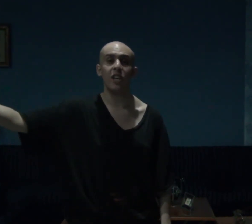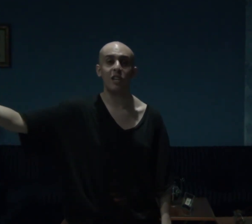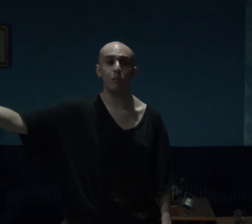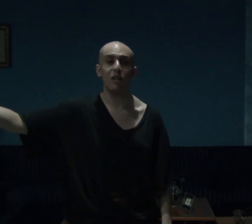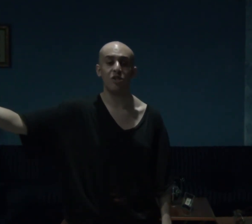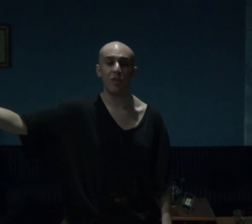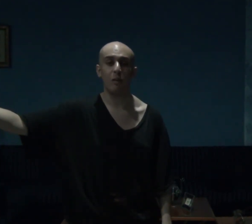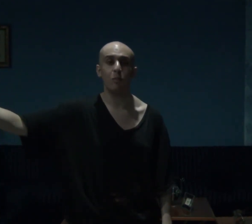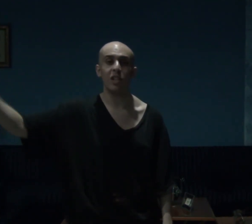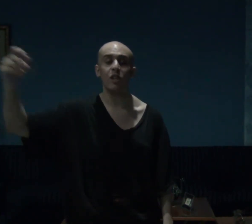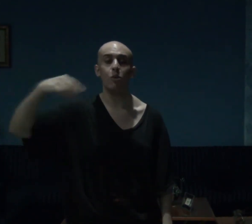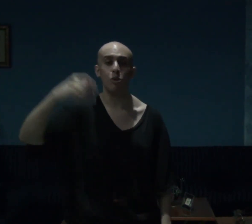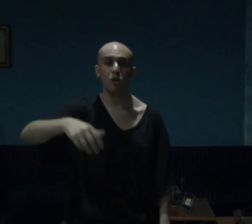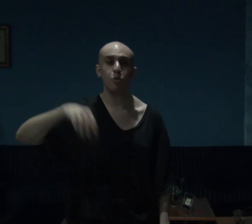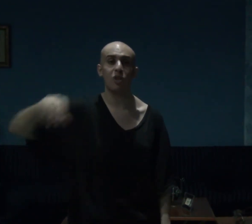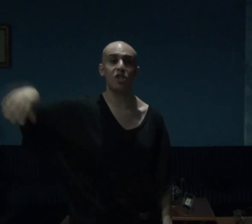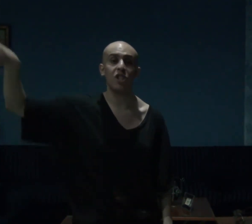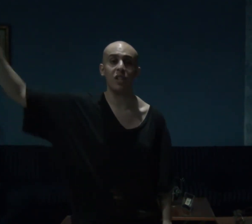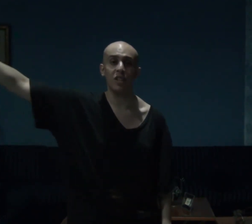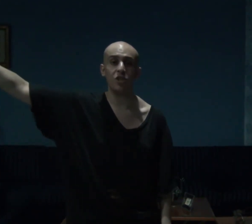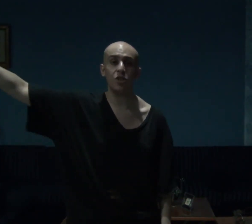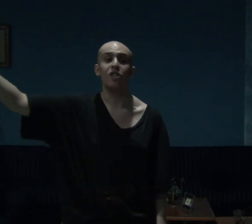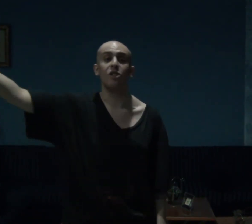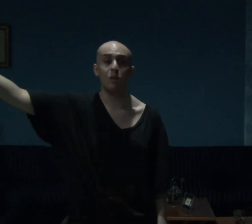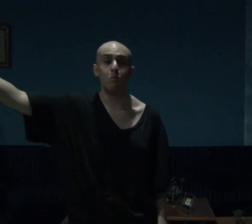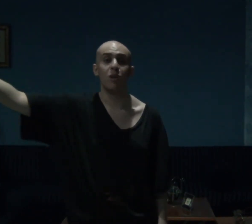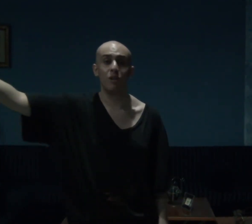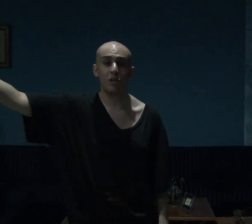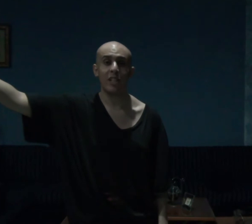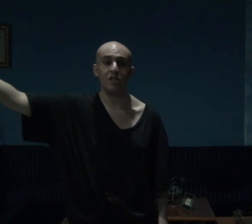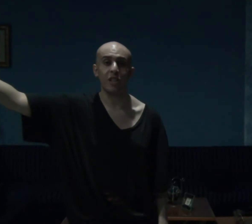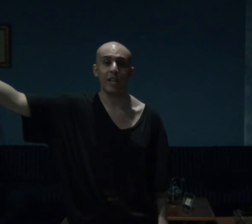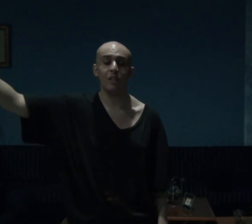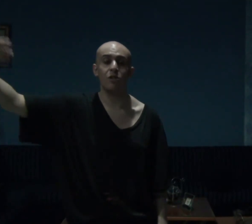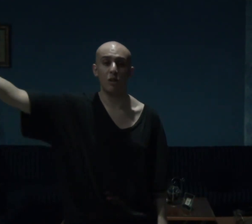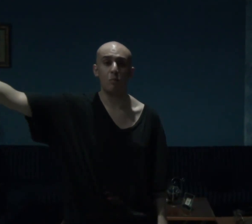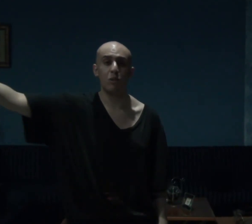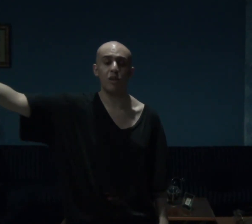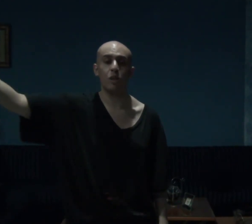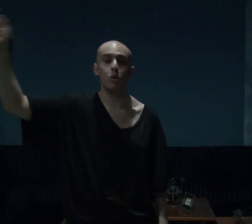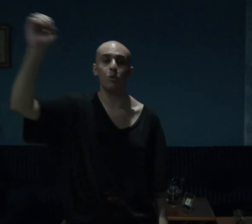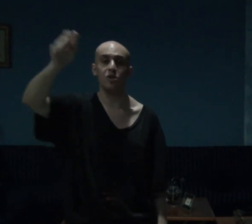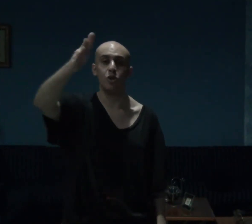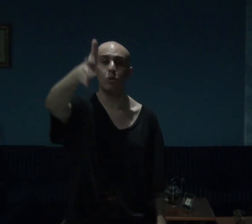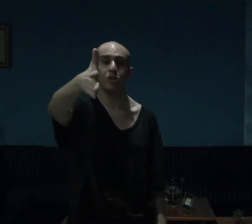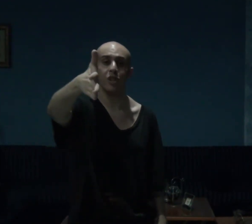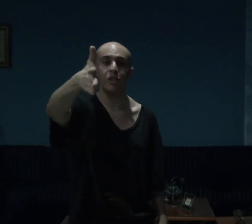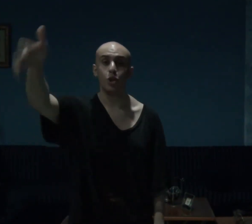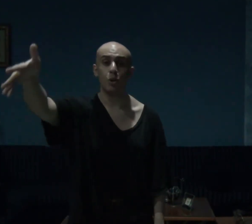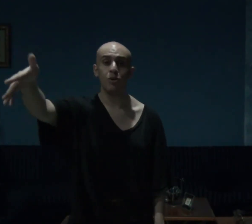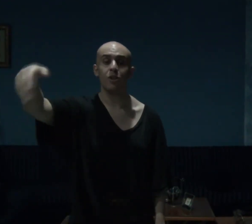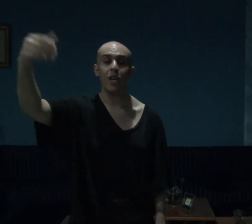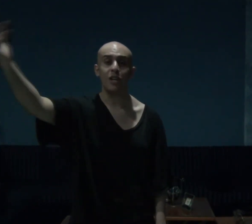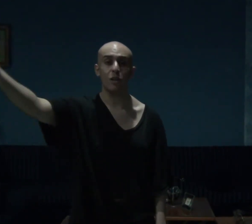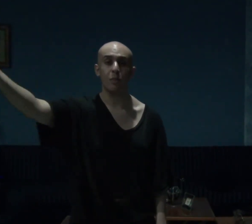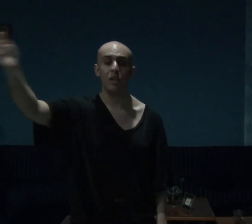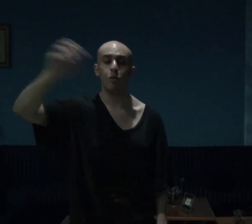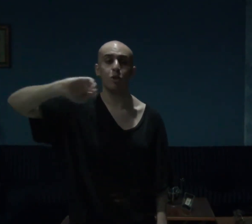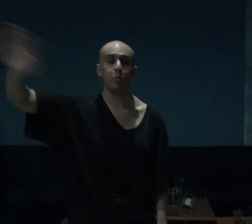akerman's family who knows what she does is her brother guys and gals her brother who is jordan jordan akerman who's